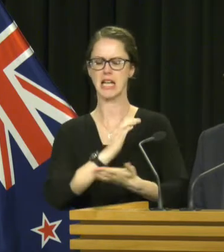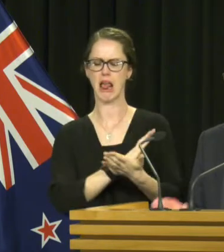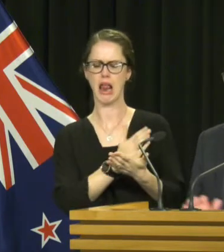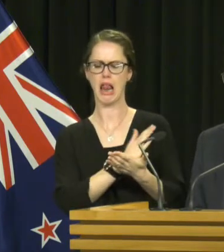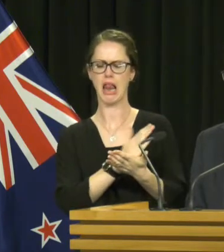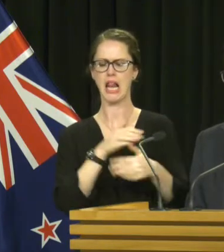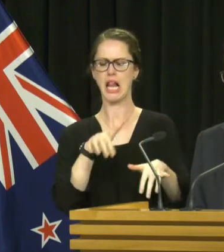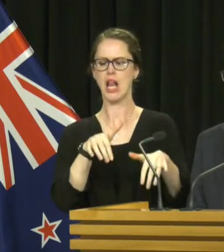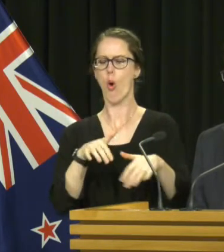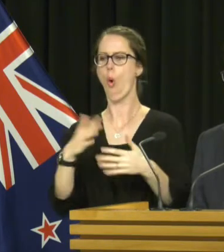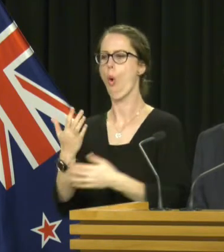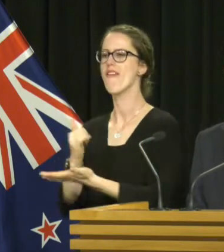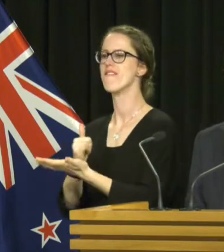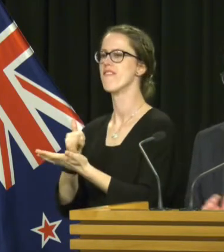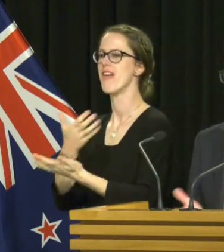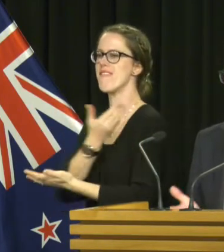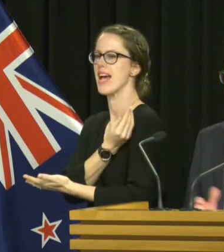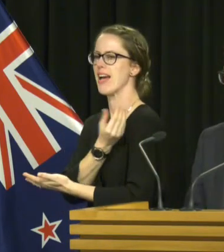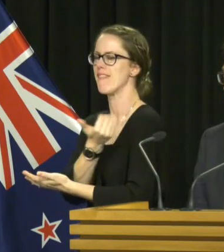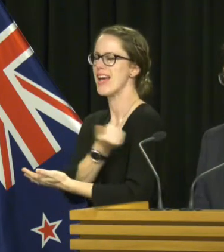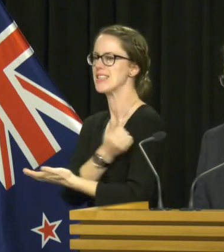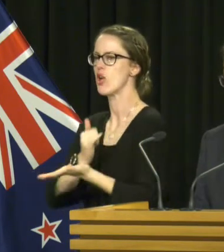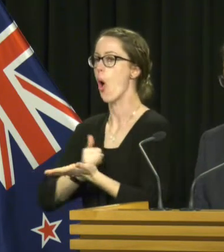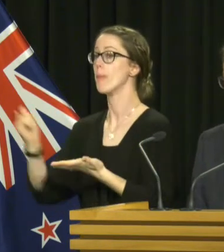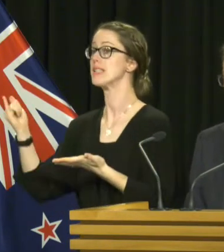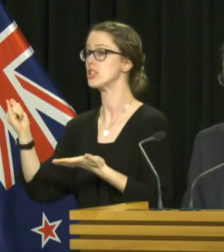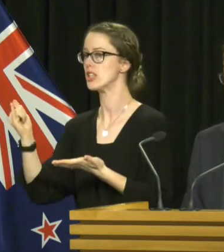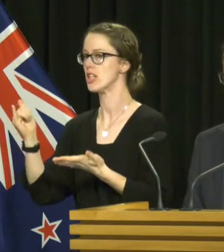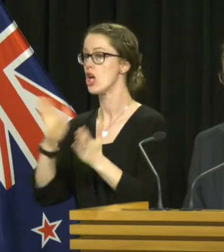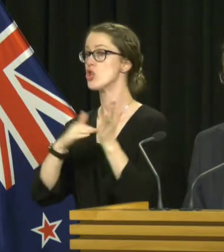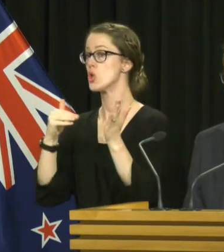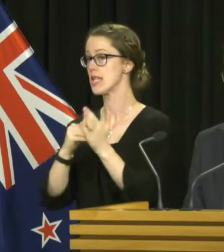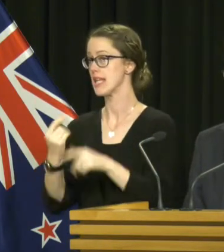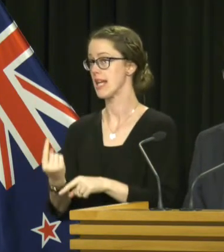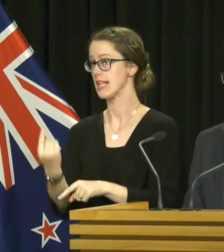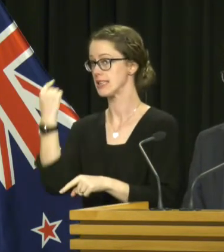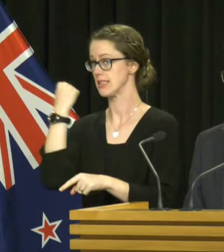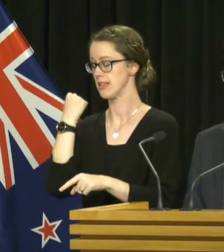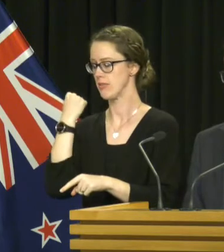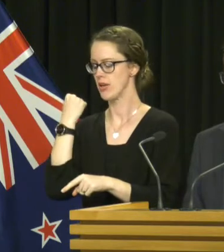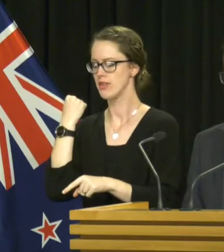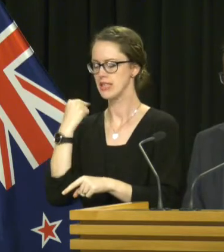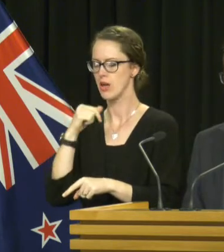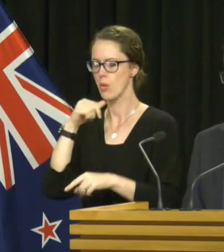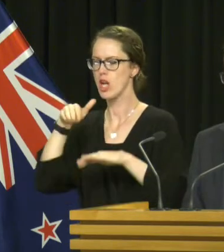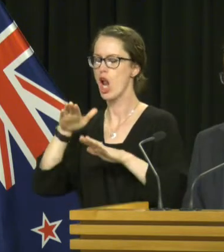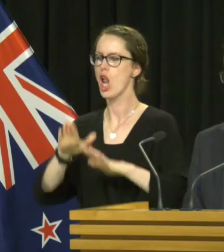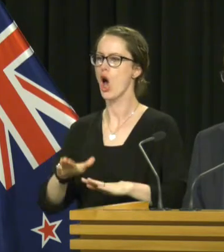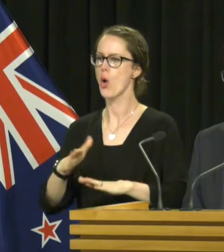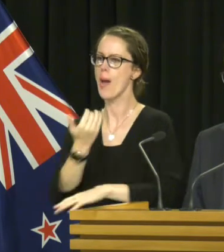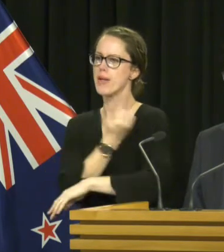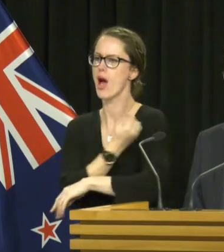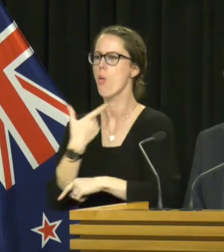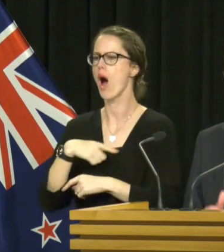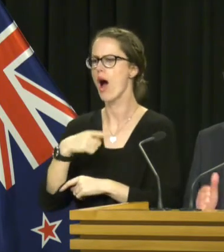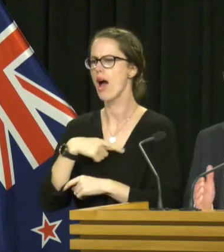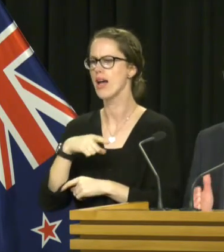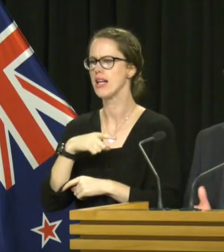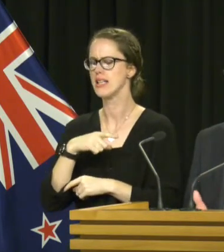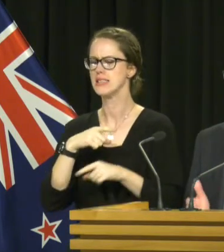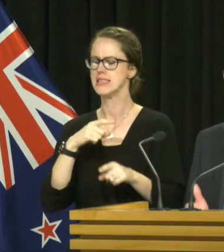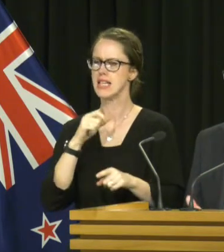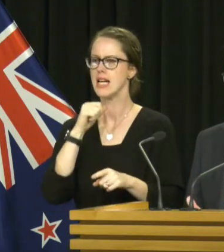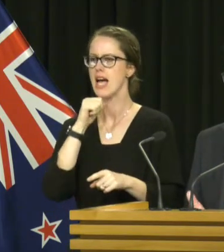and vaccine opposition. Our experience in New Zealand previously when we had lower rates of immunisation was that